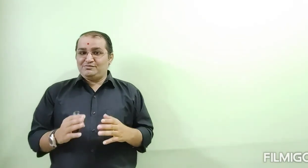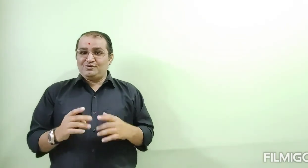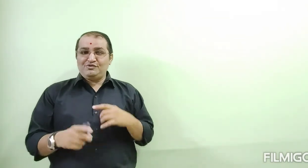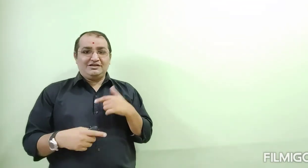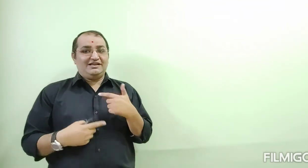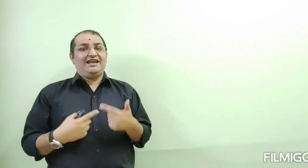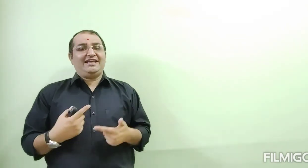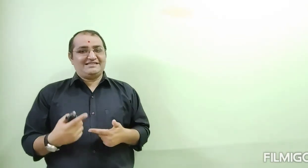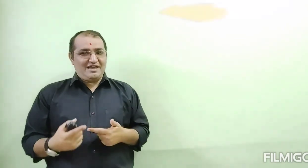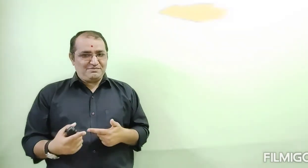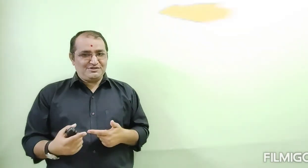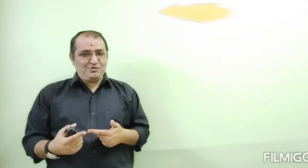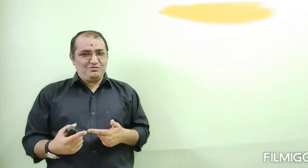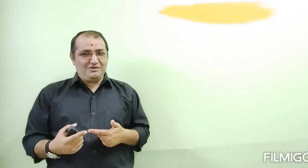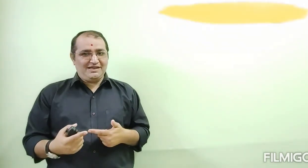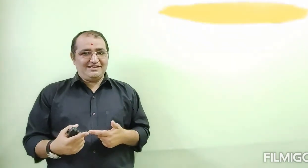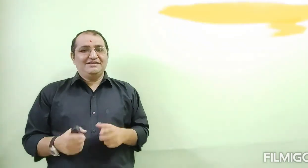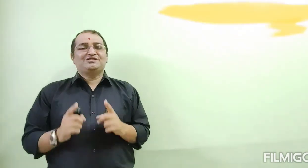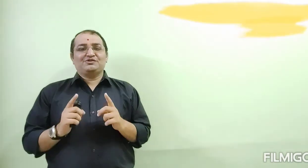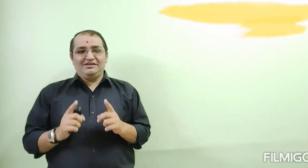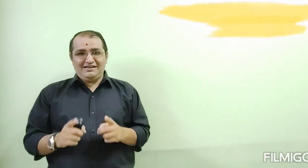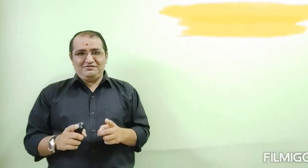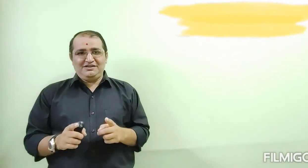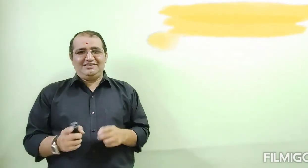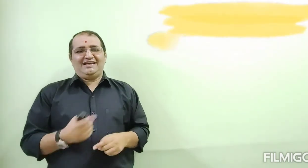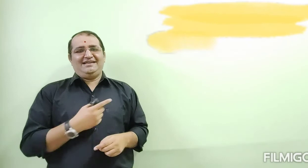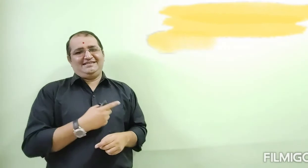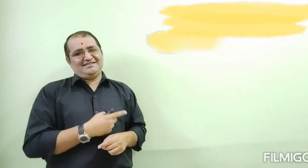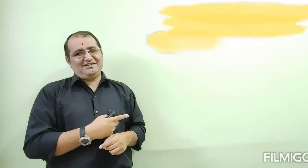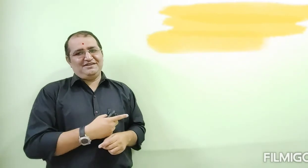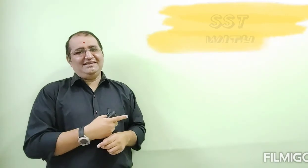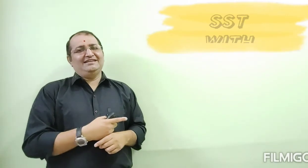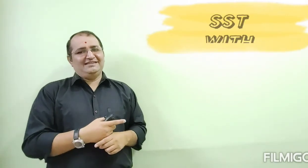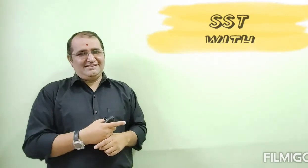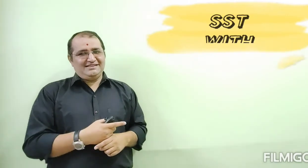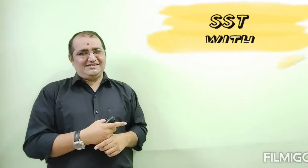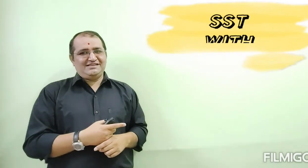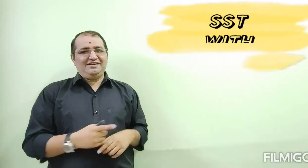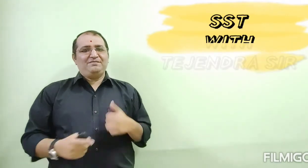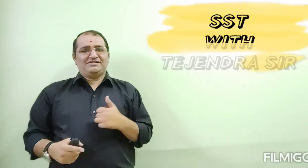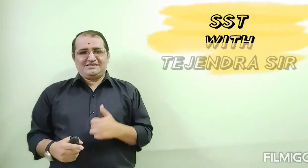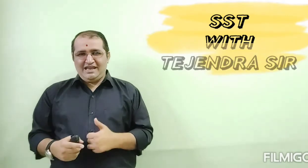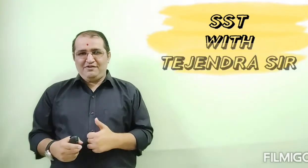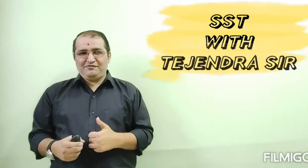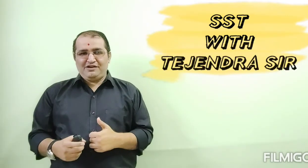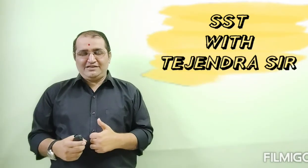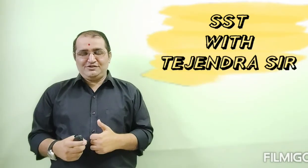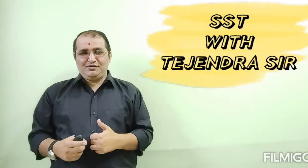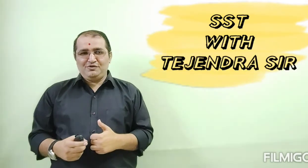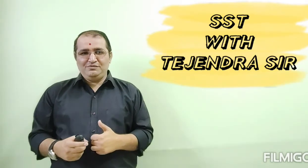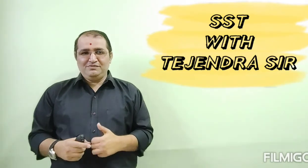India?